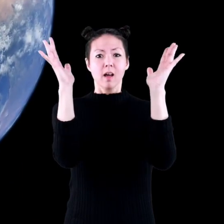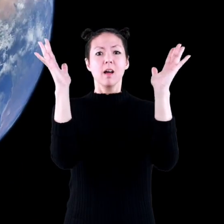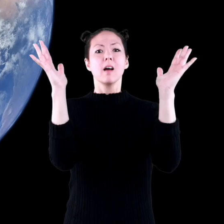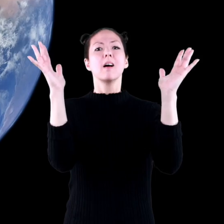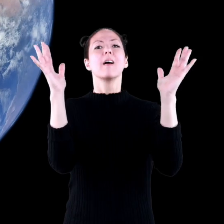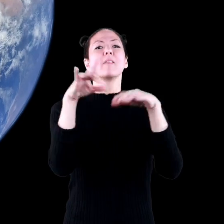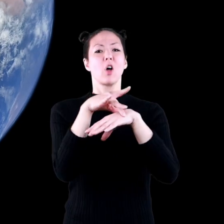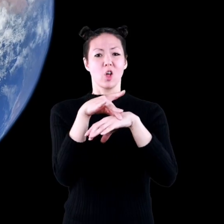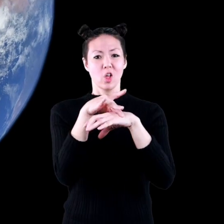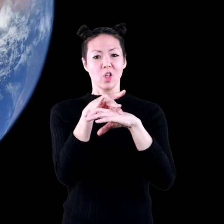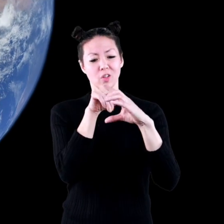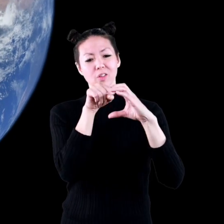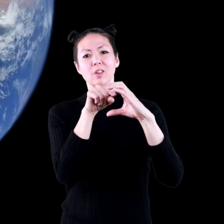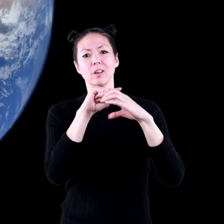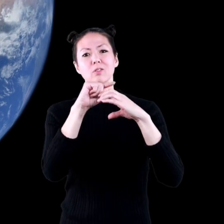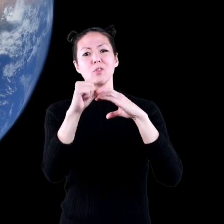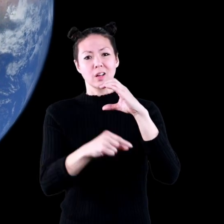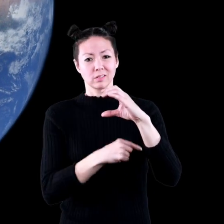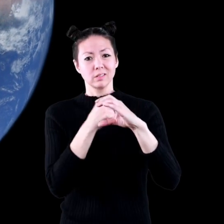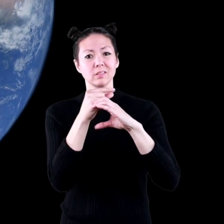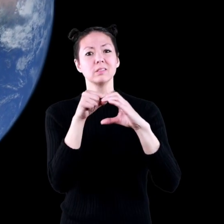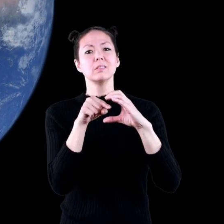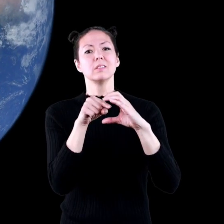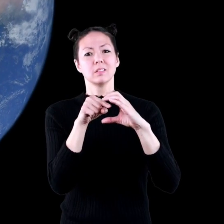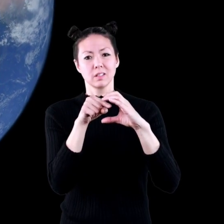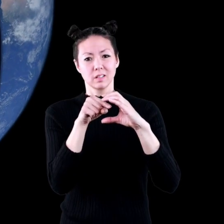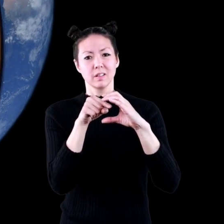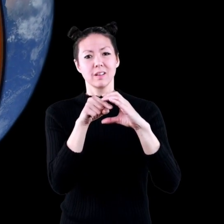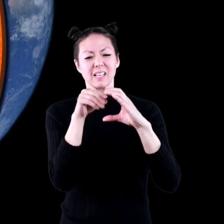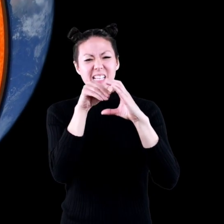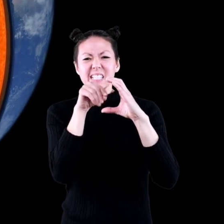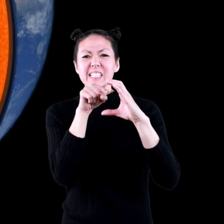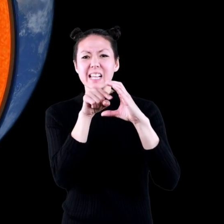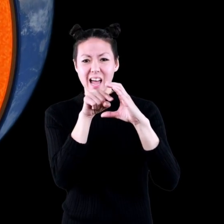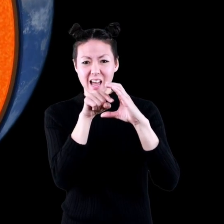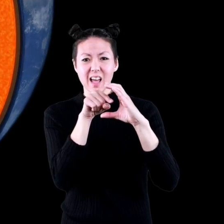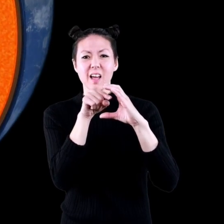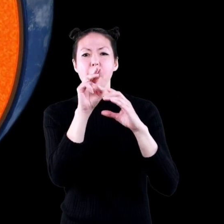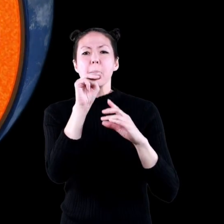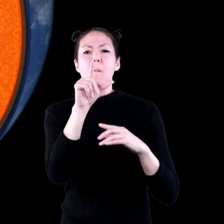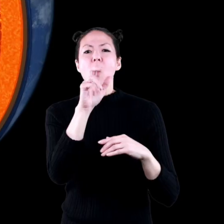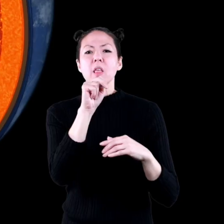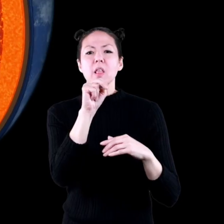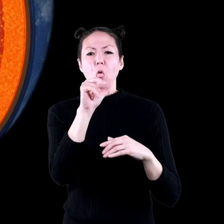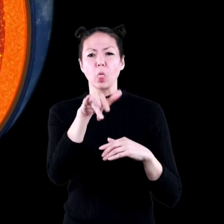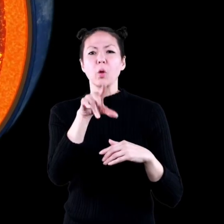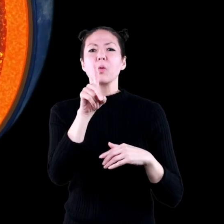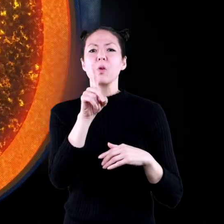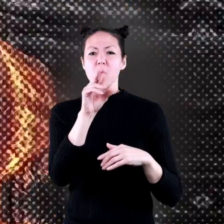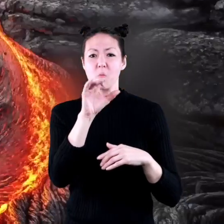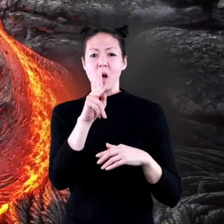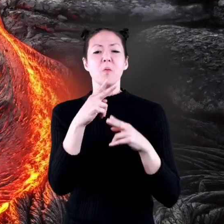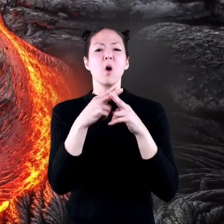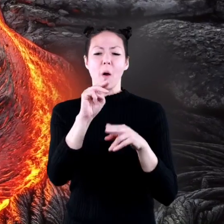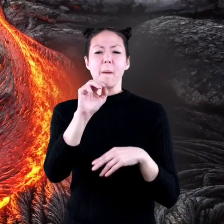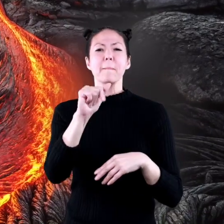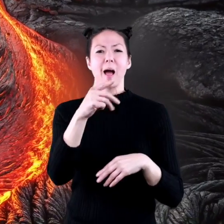Deep in the bowels of the earth beneath the crusts are vast chambers of molten liquid rock we call magma.